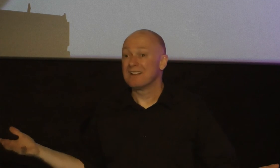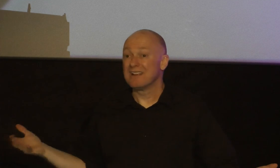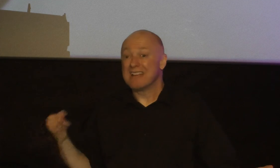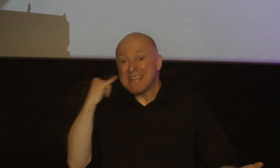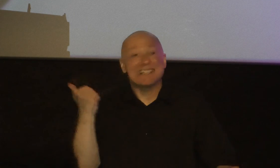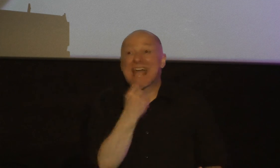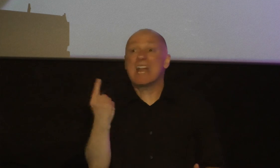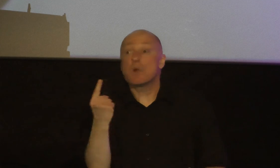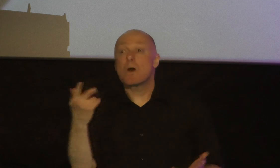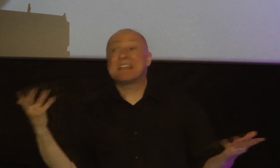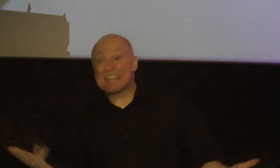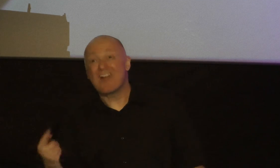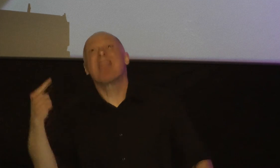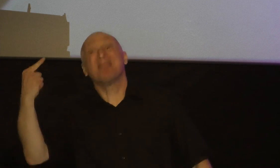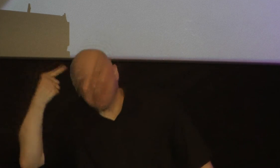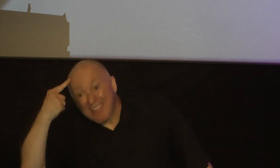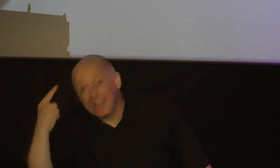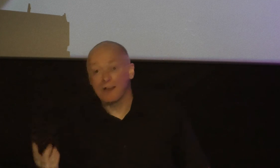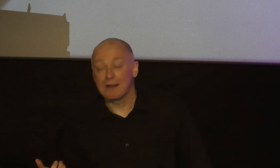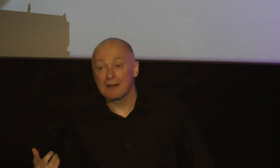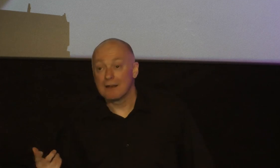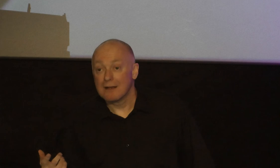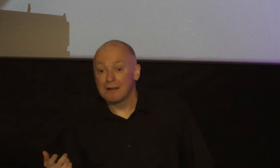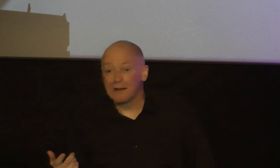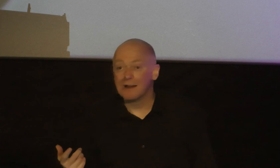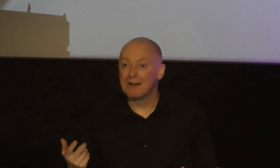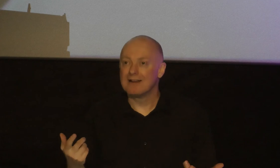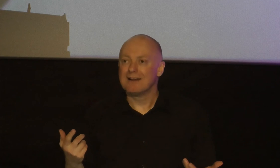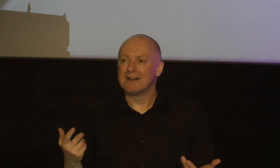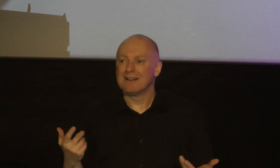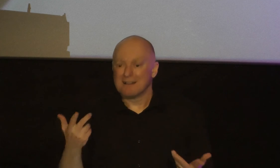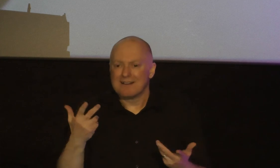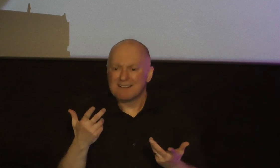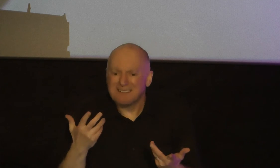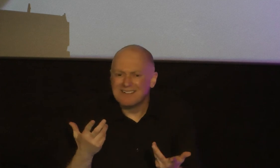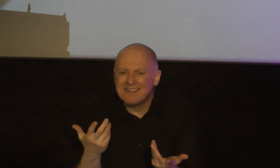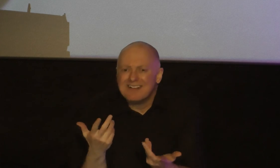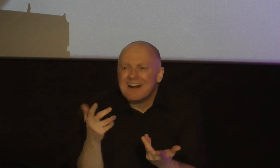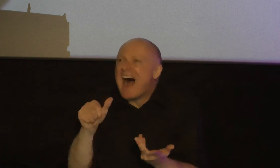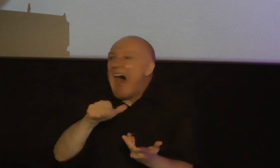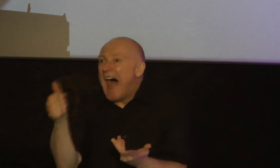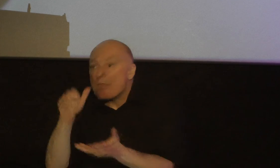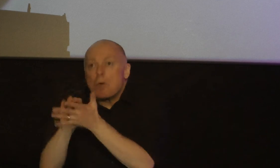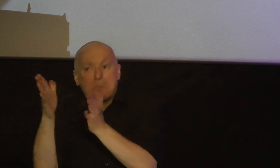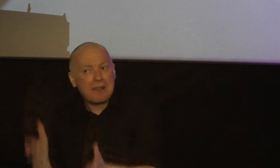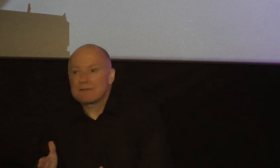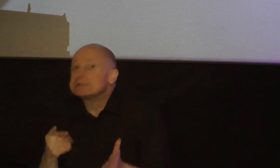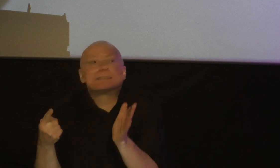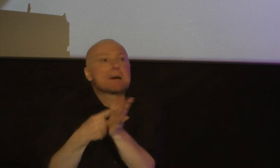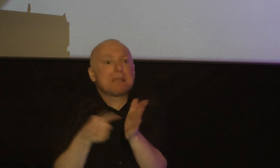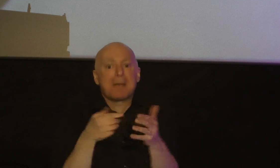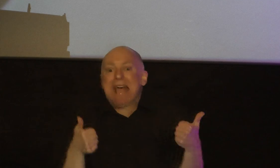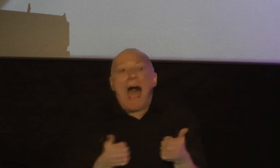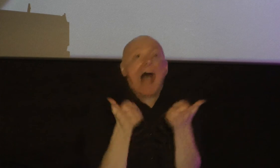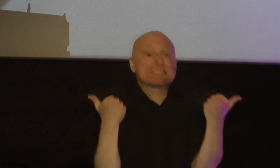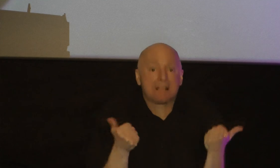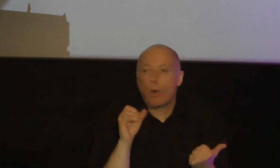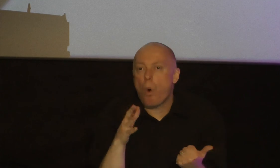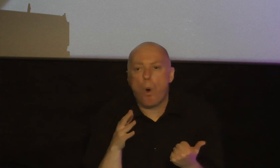in this room under the illusion that there won't be other believers in Jesus Christ that won't accidentally or even intentionally hurt them does anyone